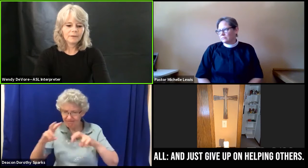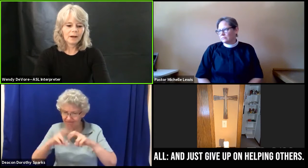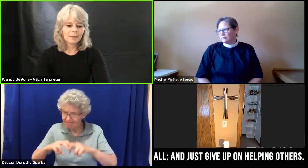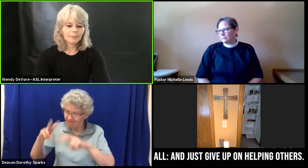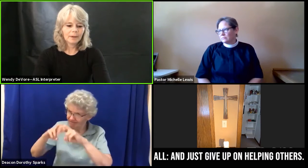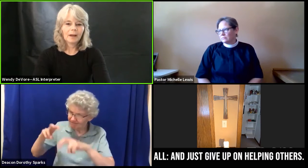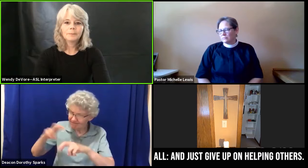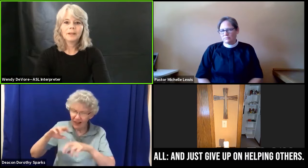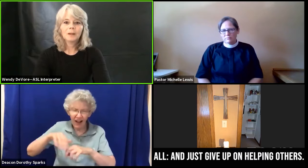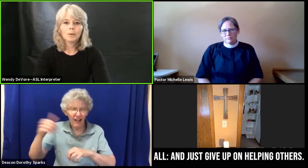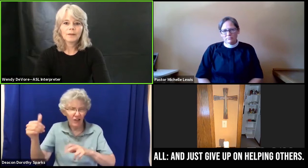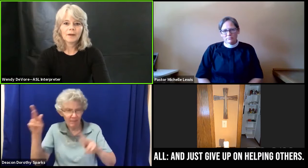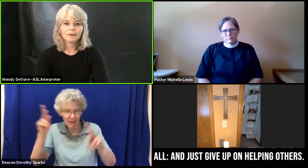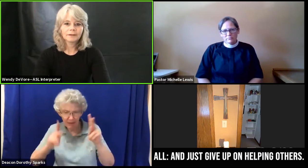up on being with others.